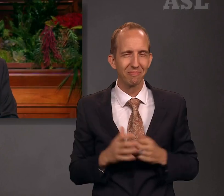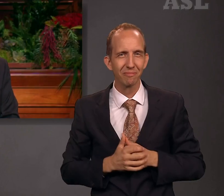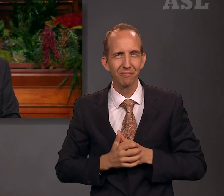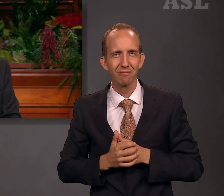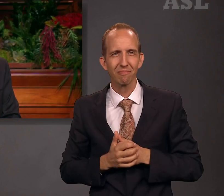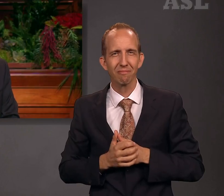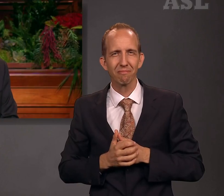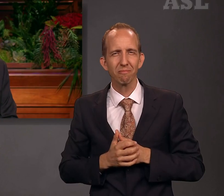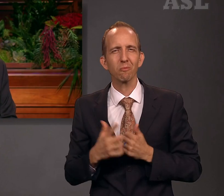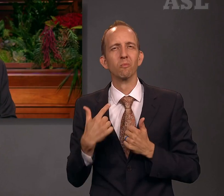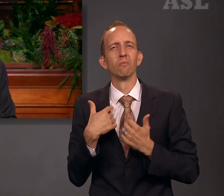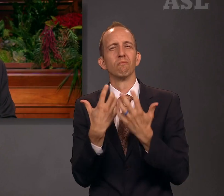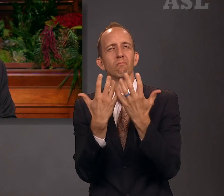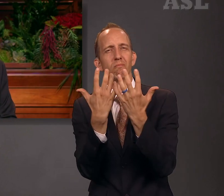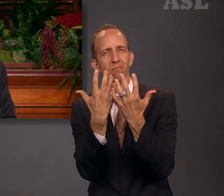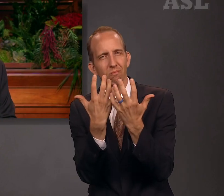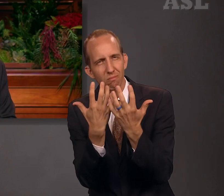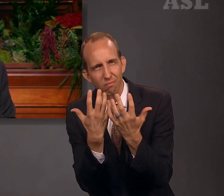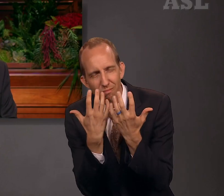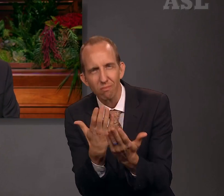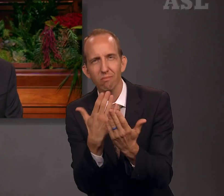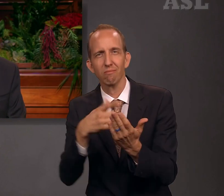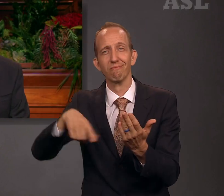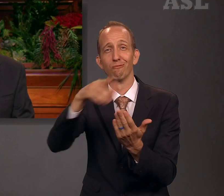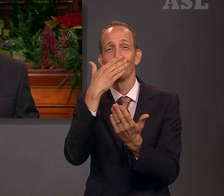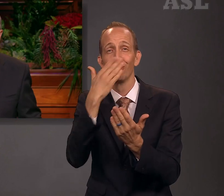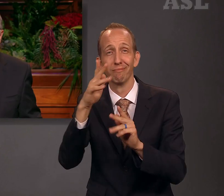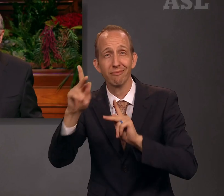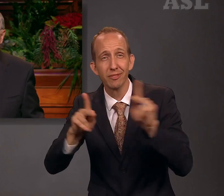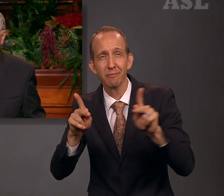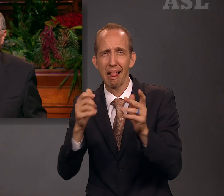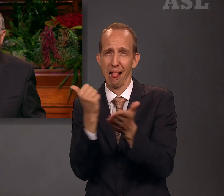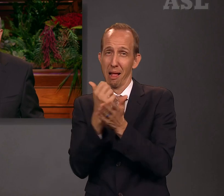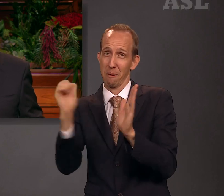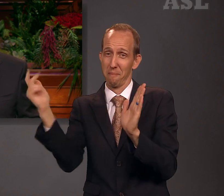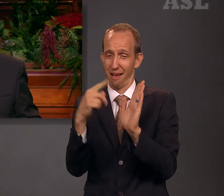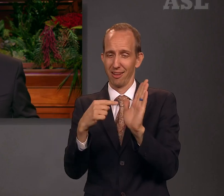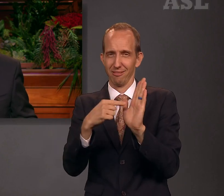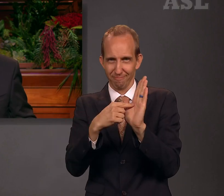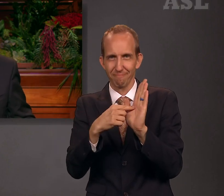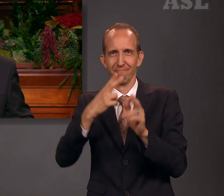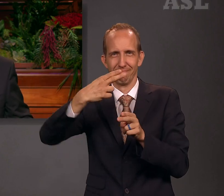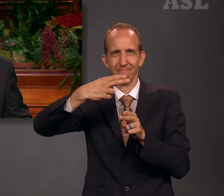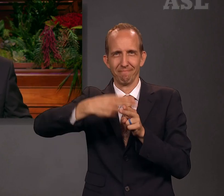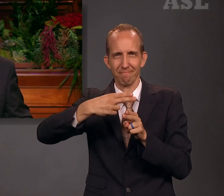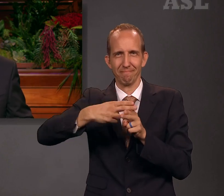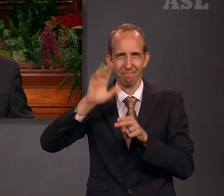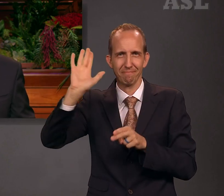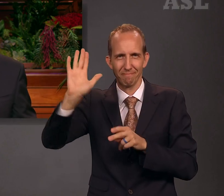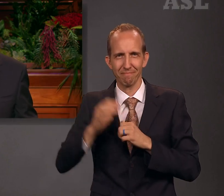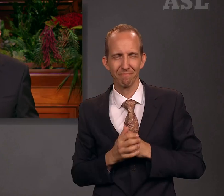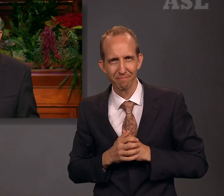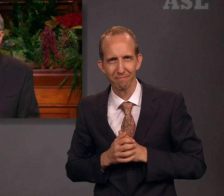We appreciate the many good and gracious people who have honored our desire to be called by our correct name.